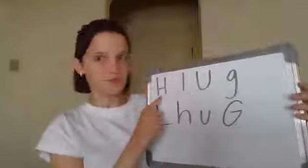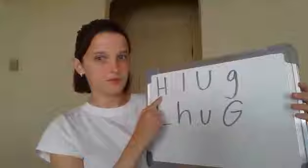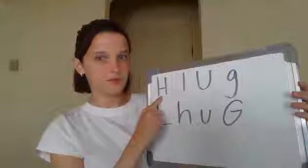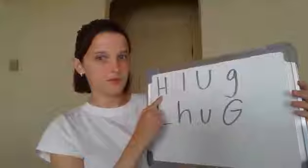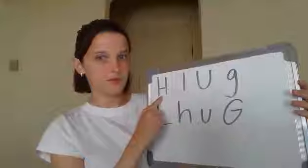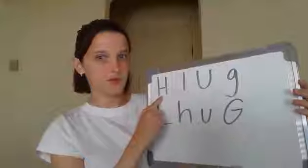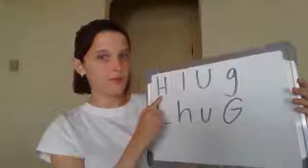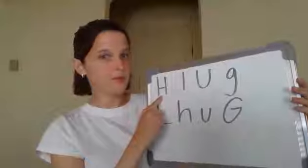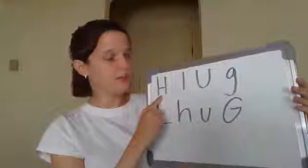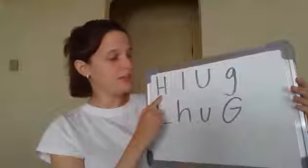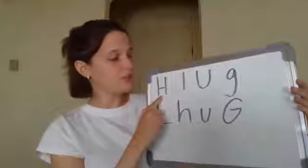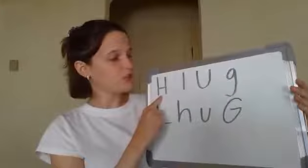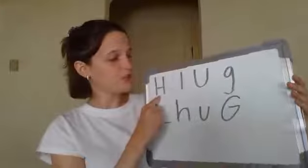capital H.